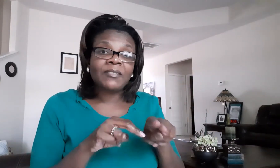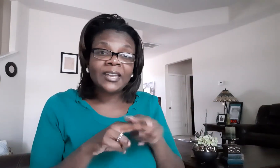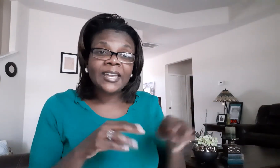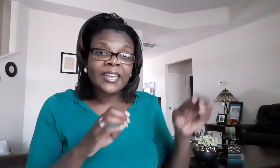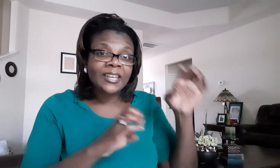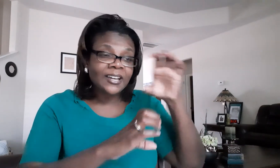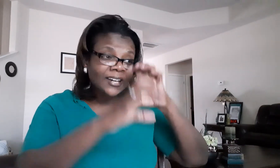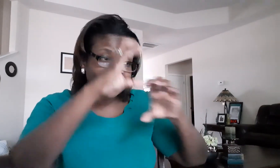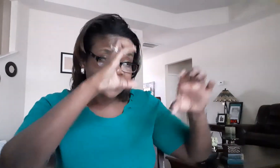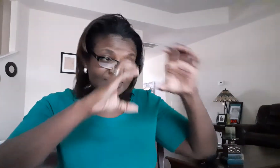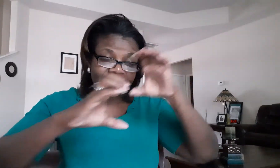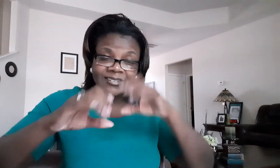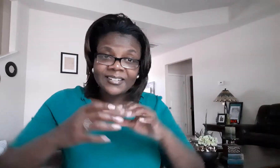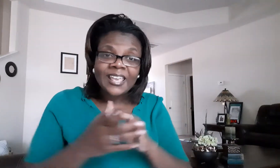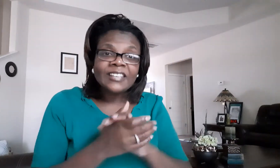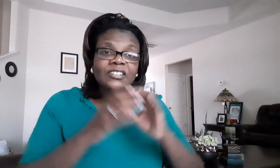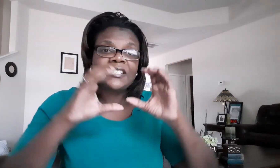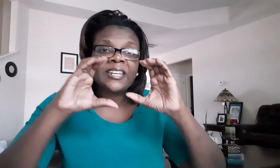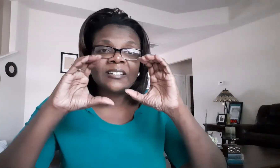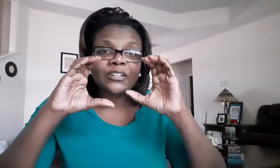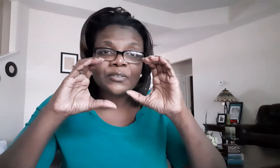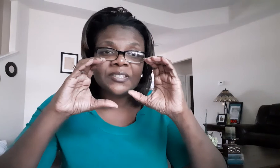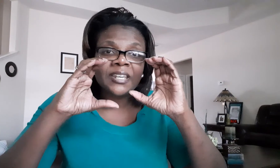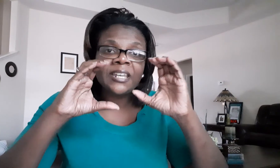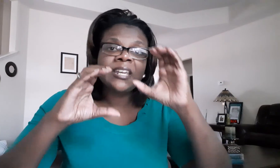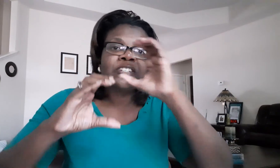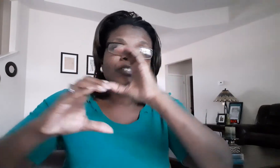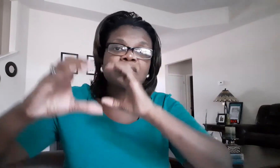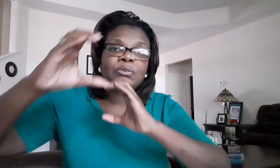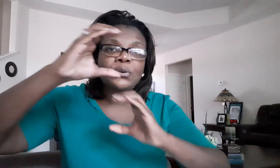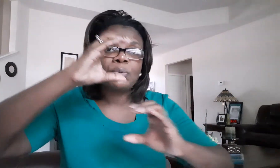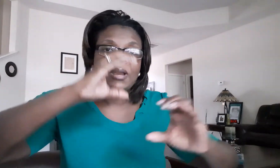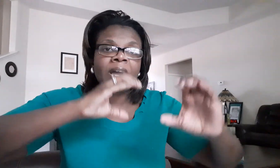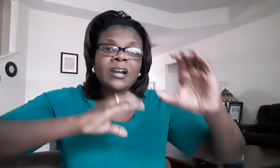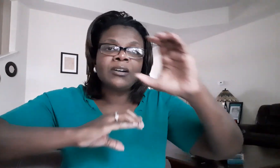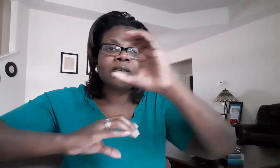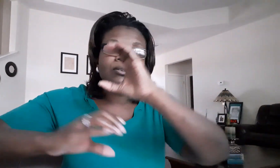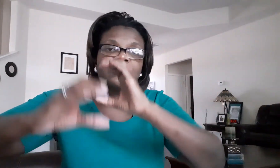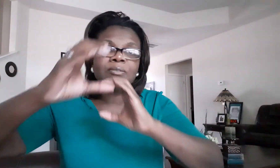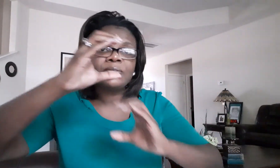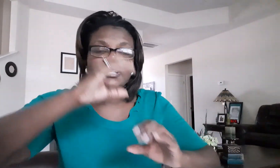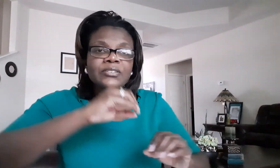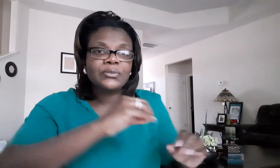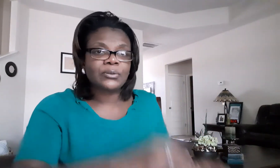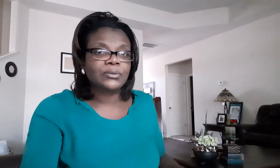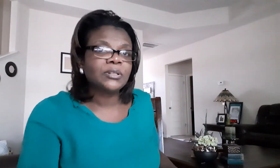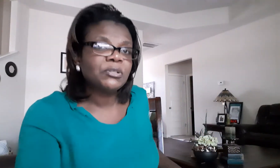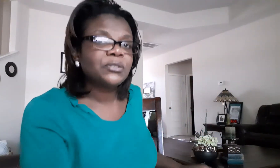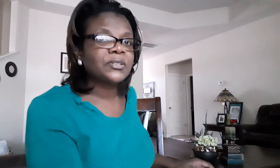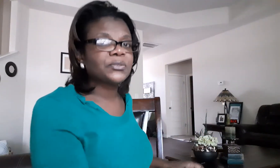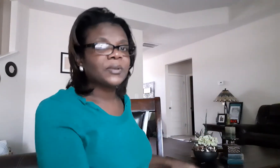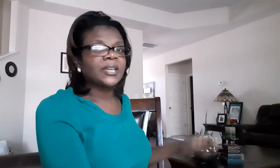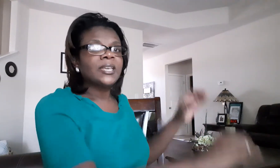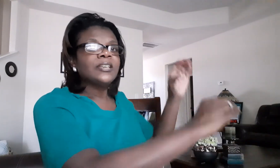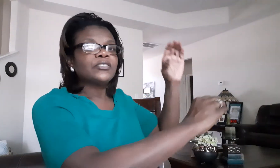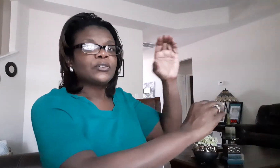an egg hunt so you take another c and it's just going to go around in a circle let me do it this way so